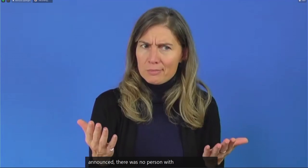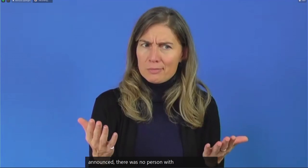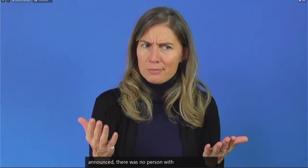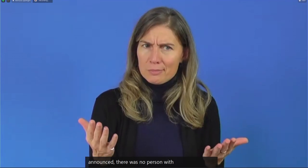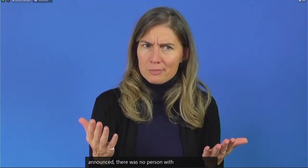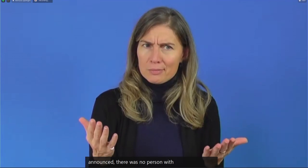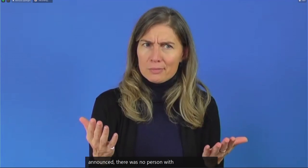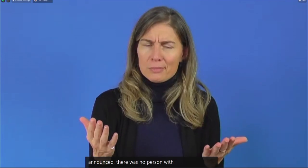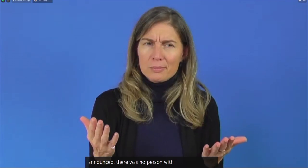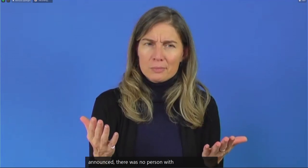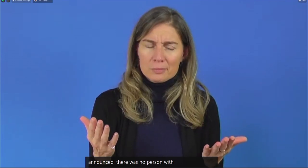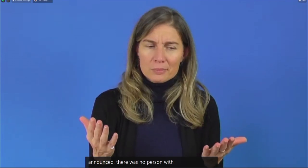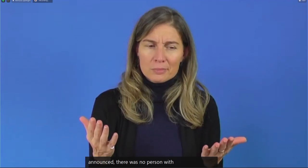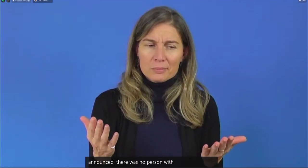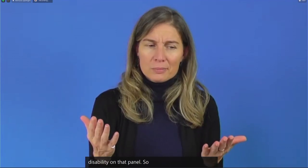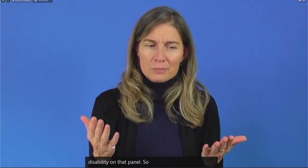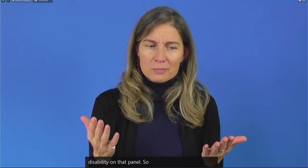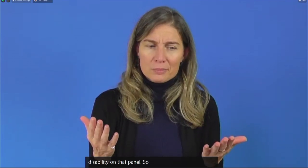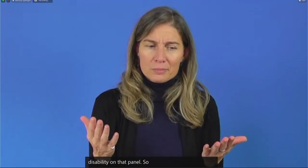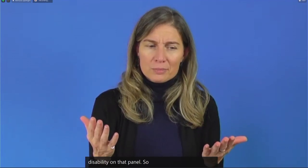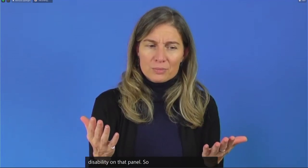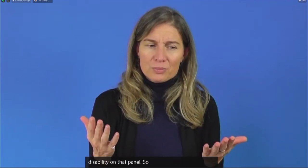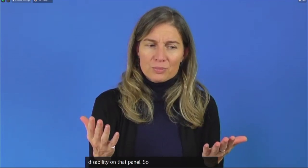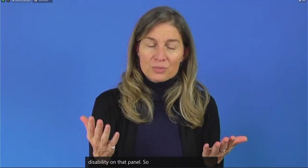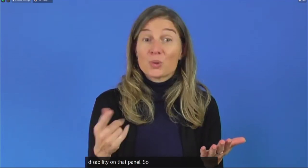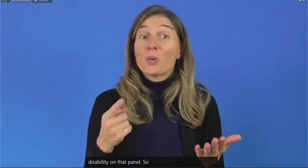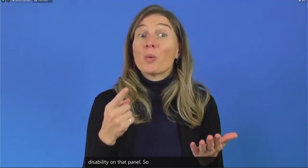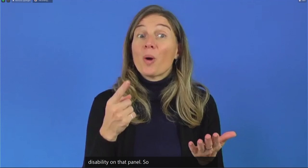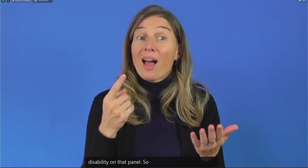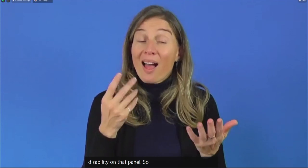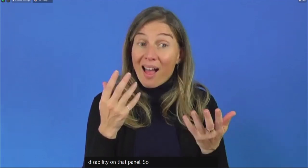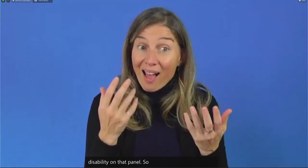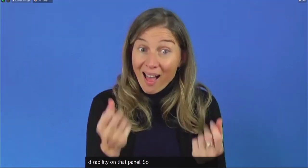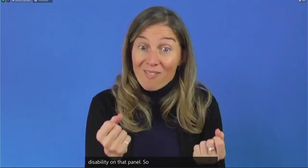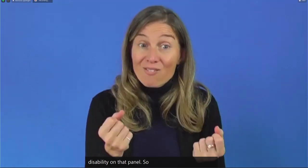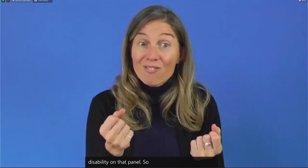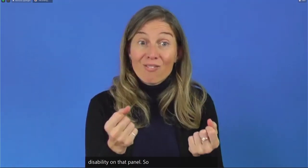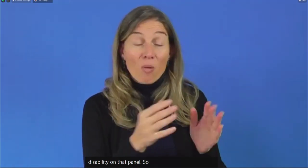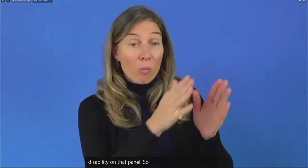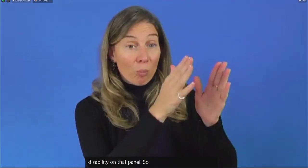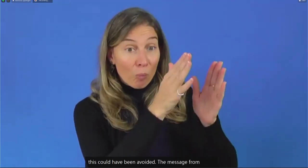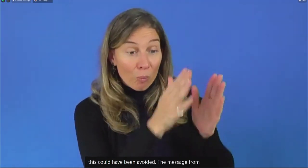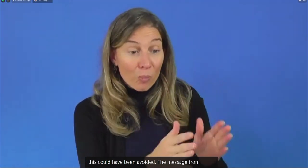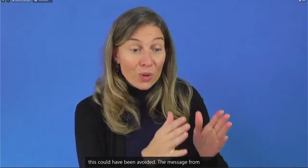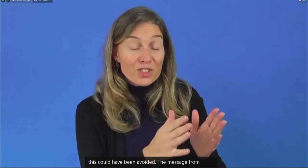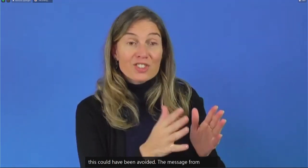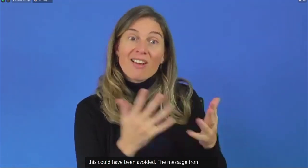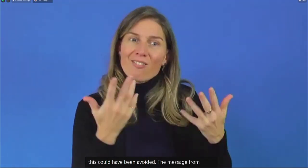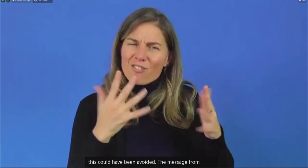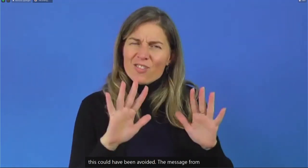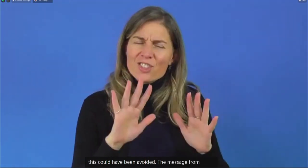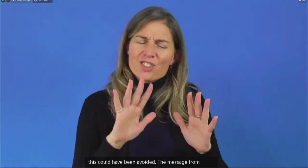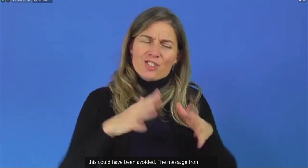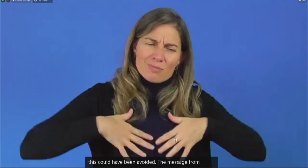very forthcoming and very pronounced had there been a person with lived experience of disability